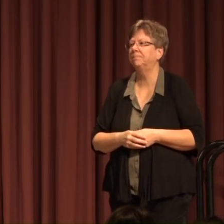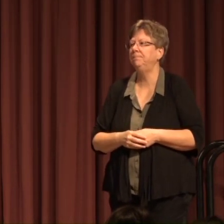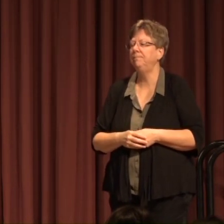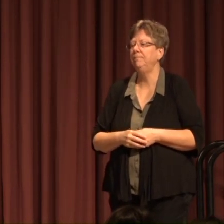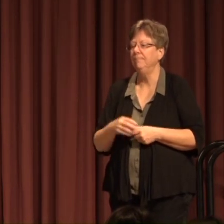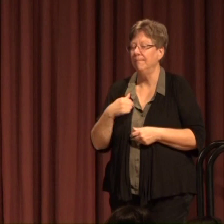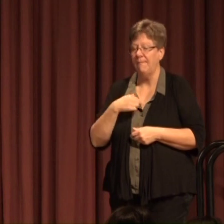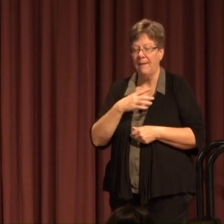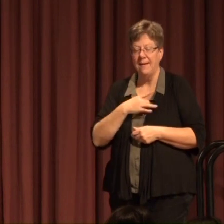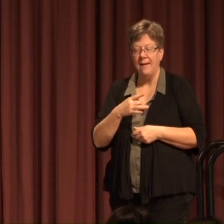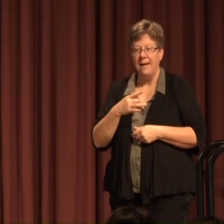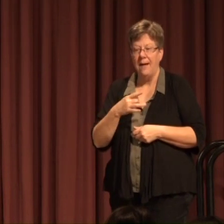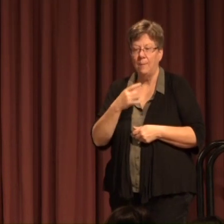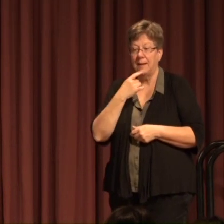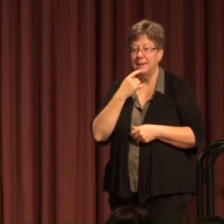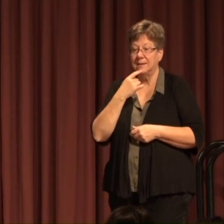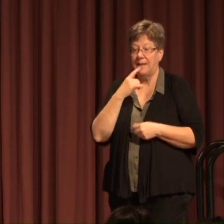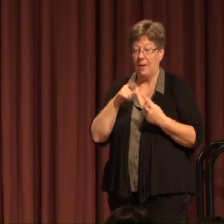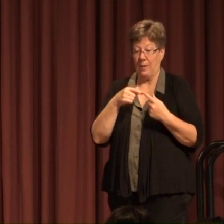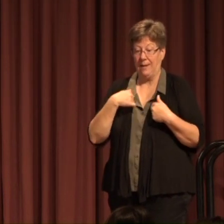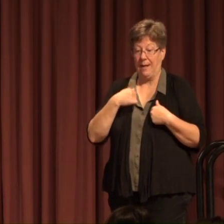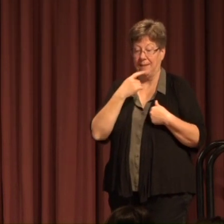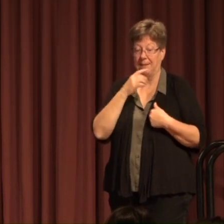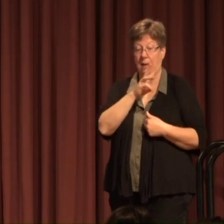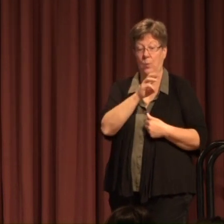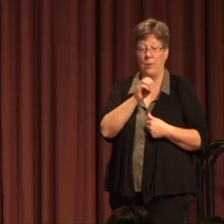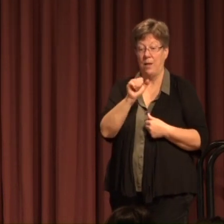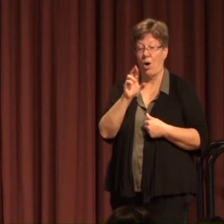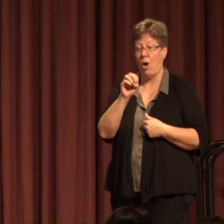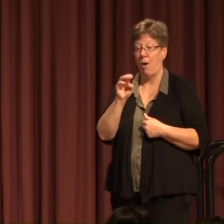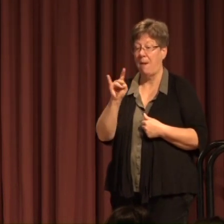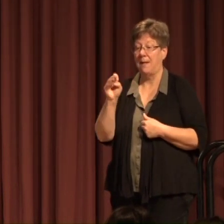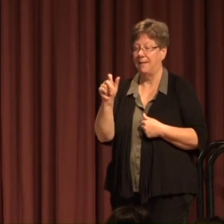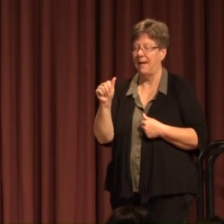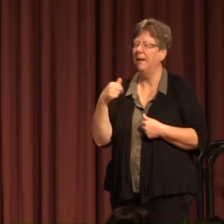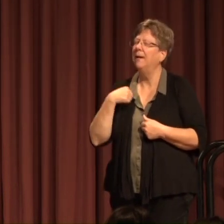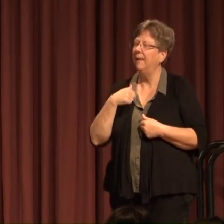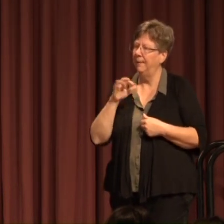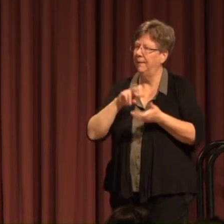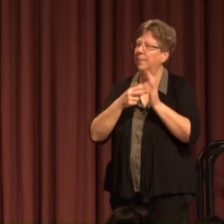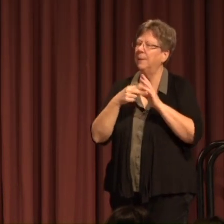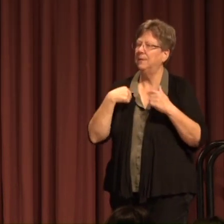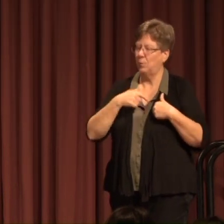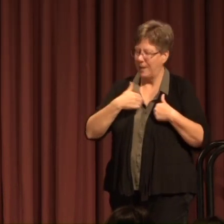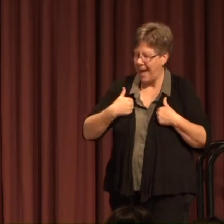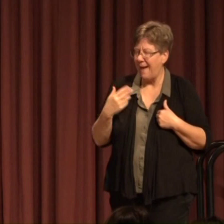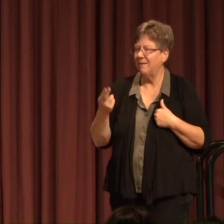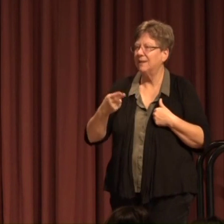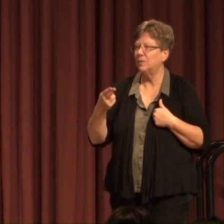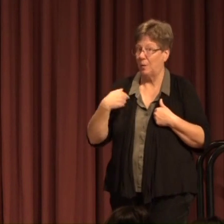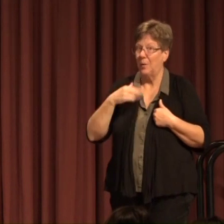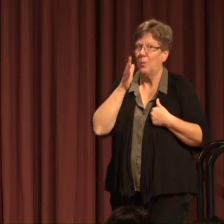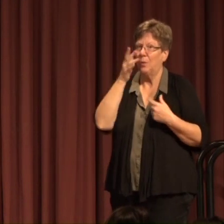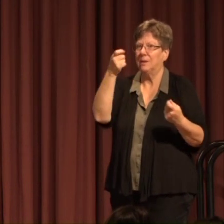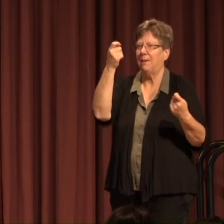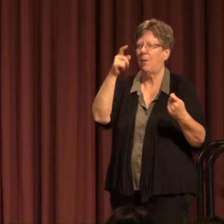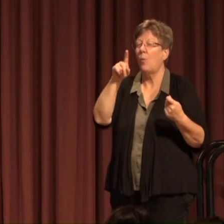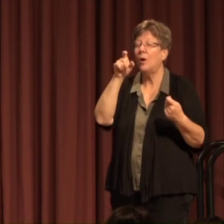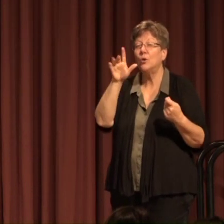I would like to say When I say we are Montana That we are historic We will be celebrating our